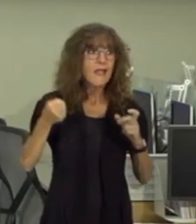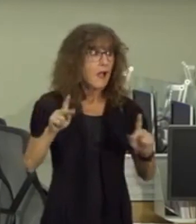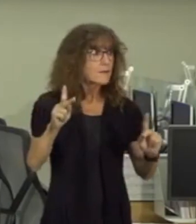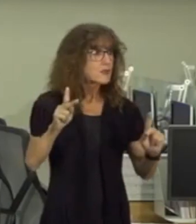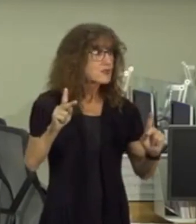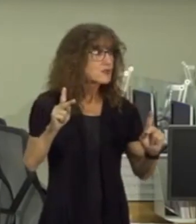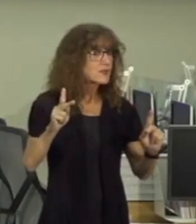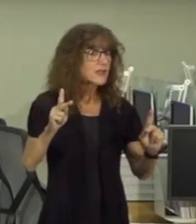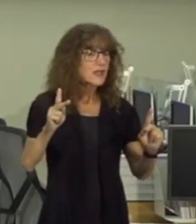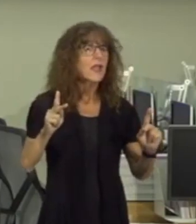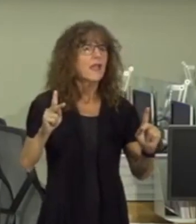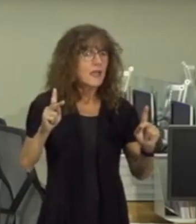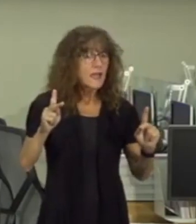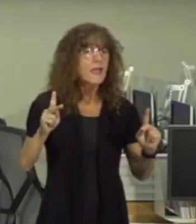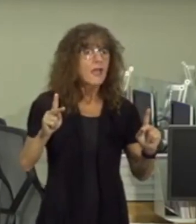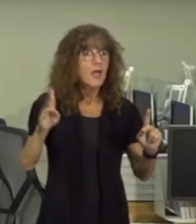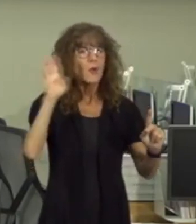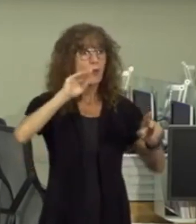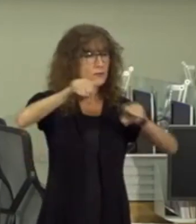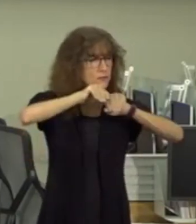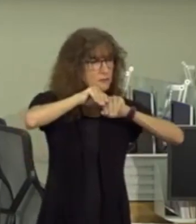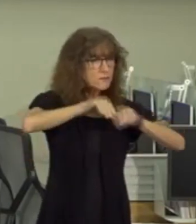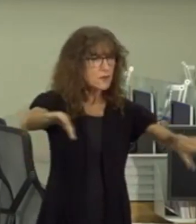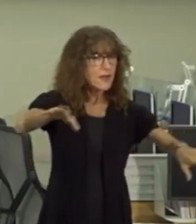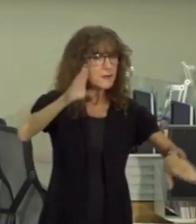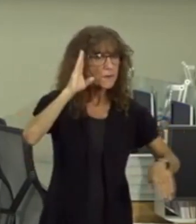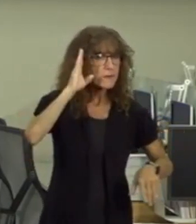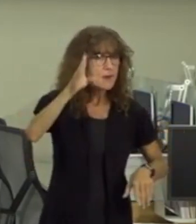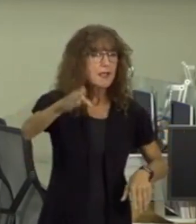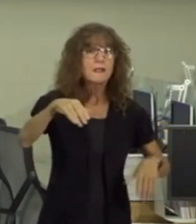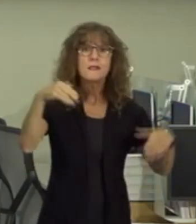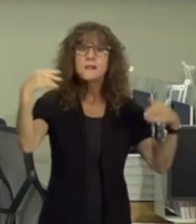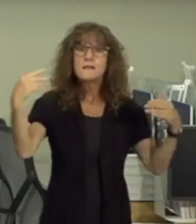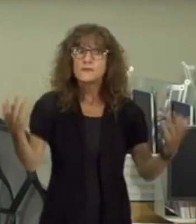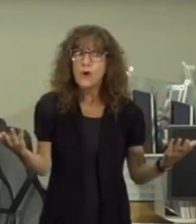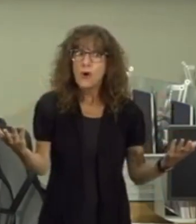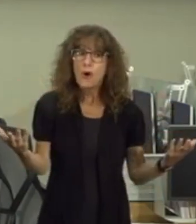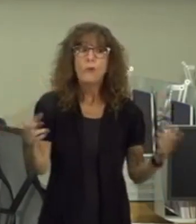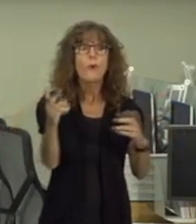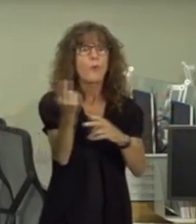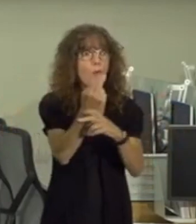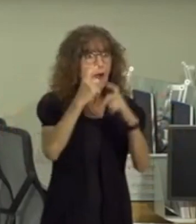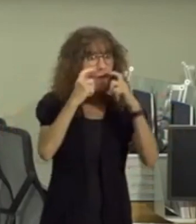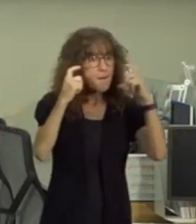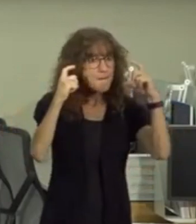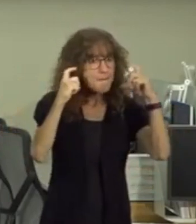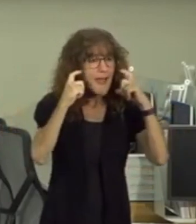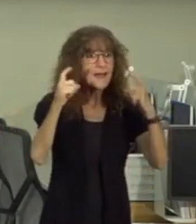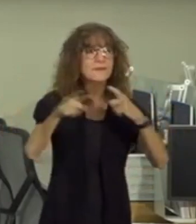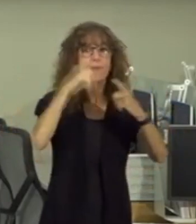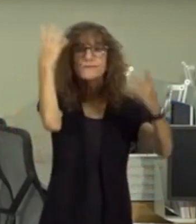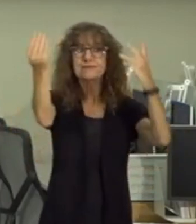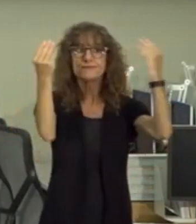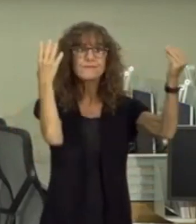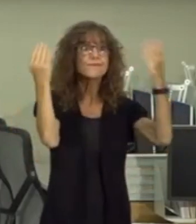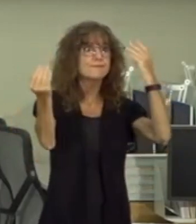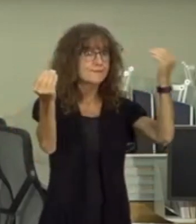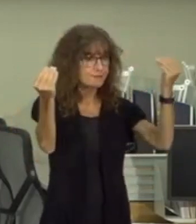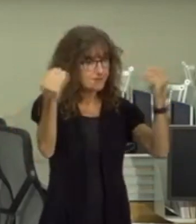and it will spread so wear a mask when you're out in public